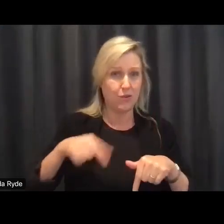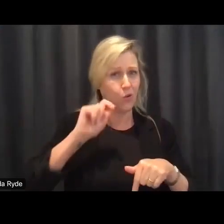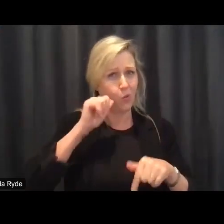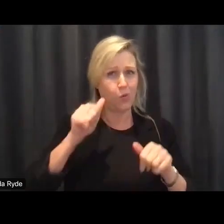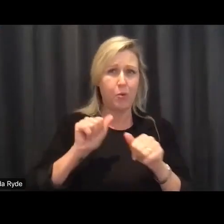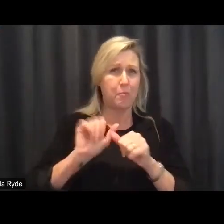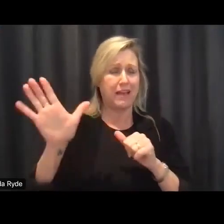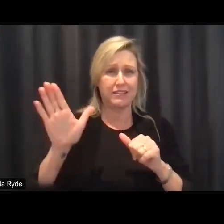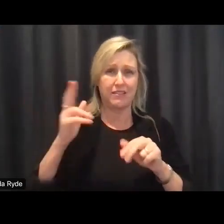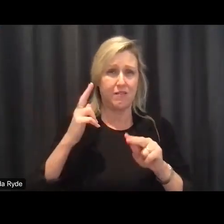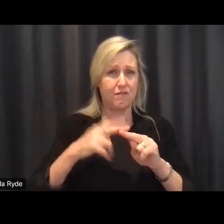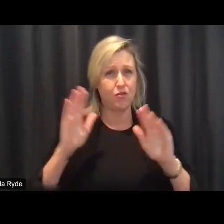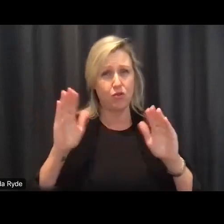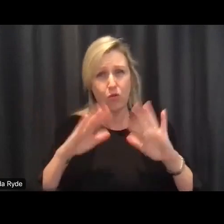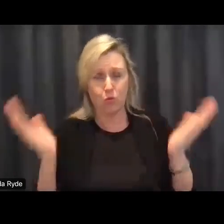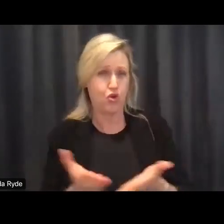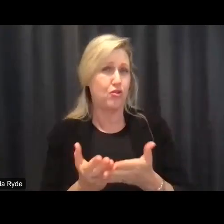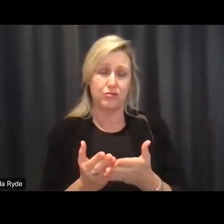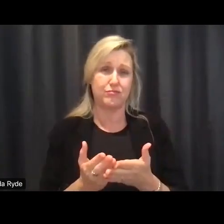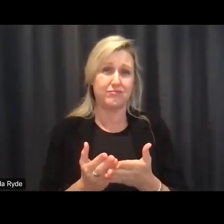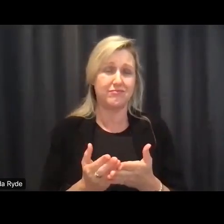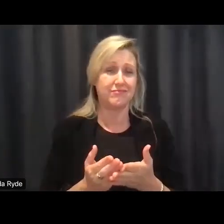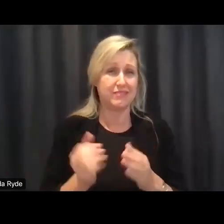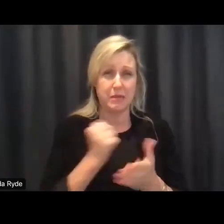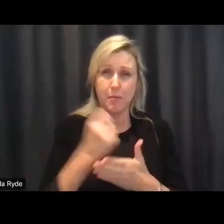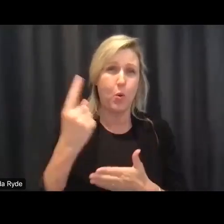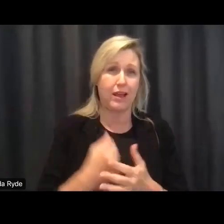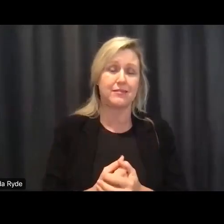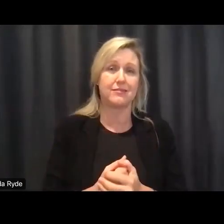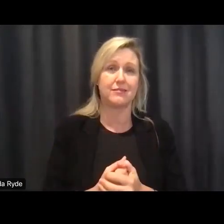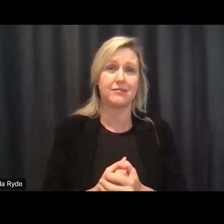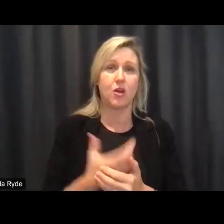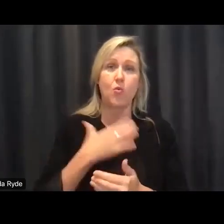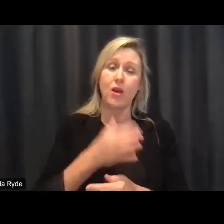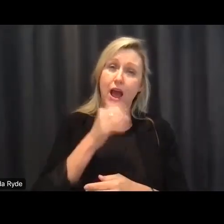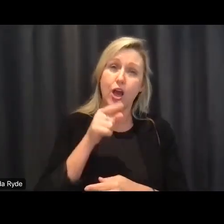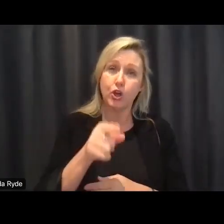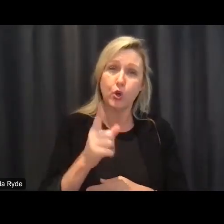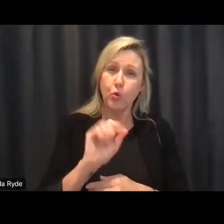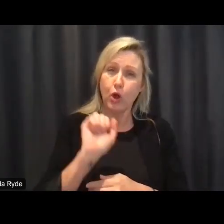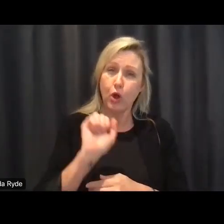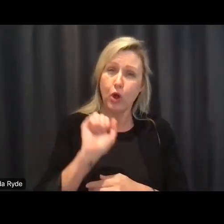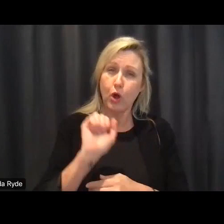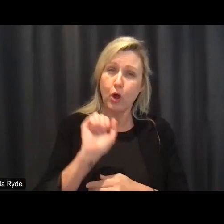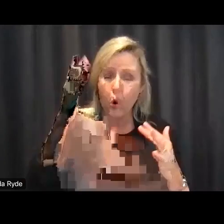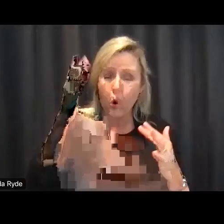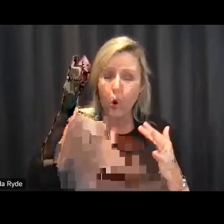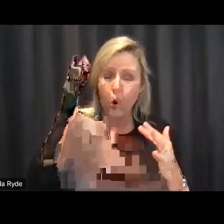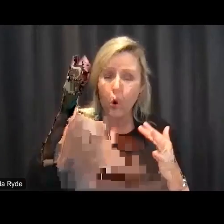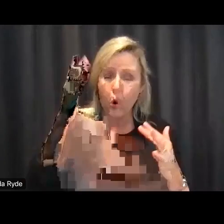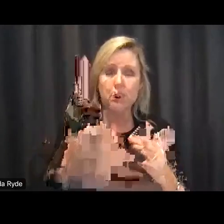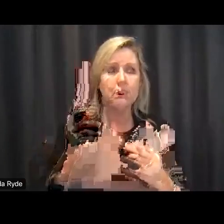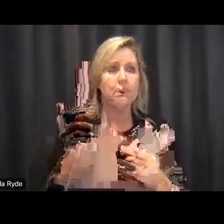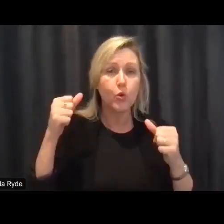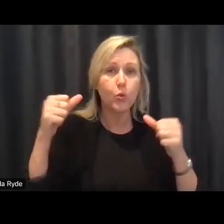want to know your thoughts your ideas about what's going to work what has worked in the past what